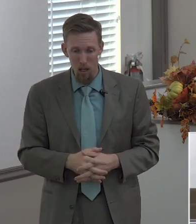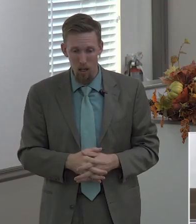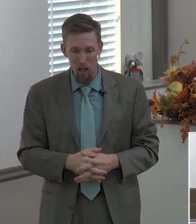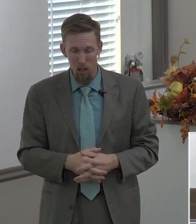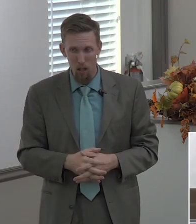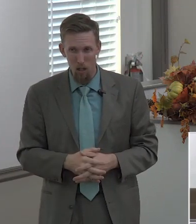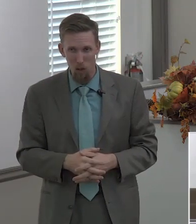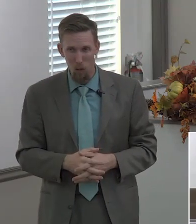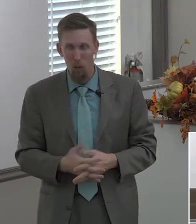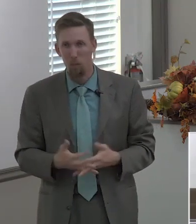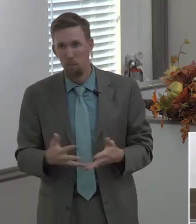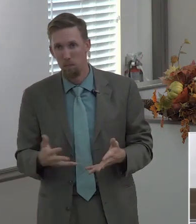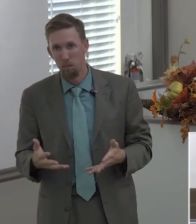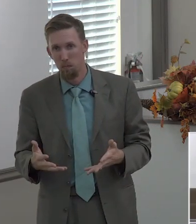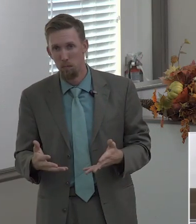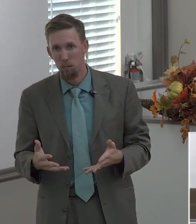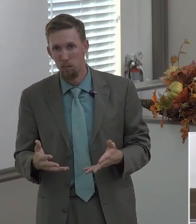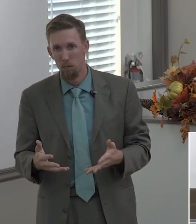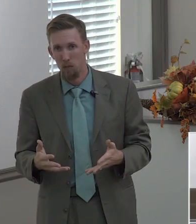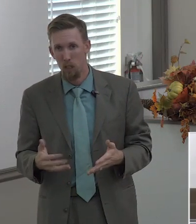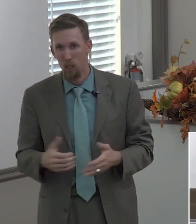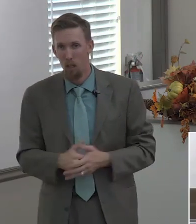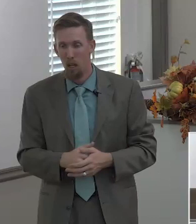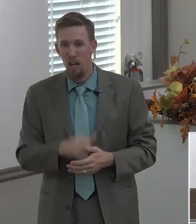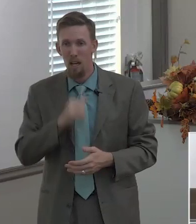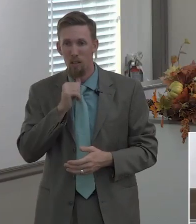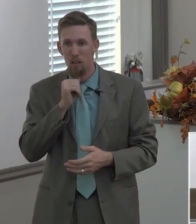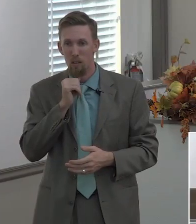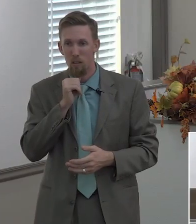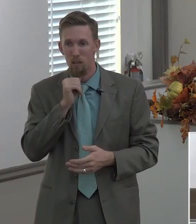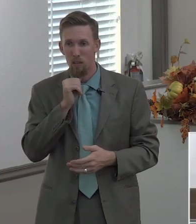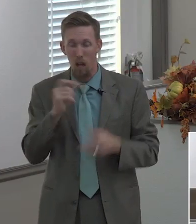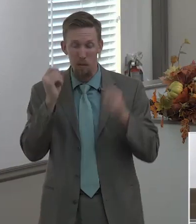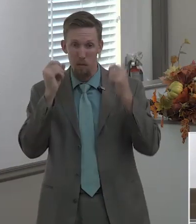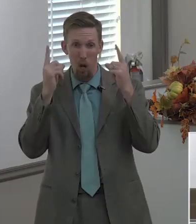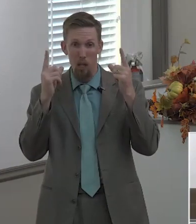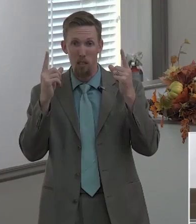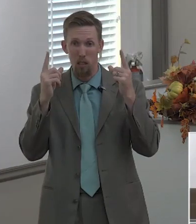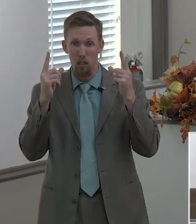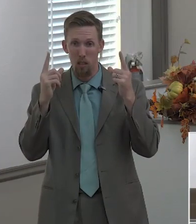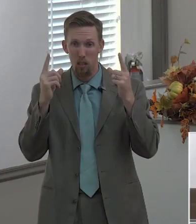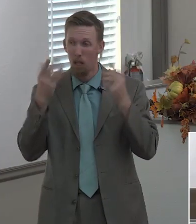well really it's not that remarkable it's called the great commission